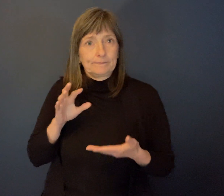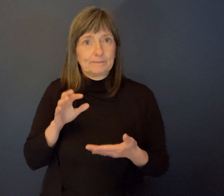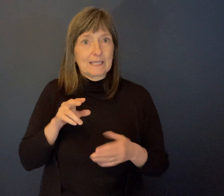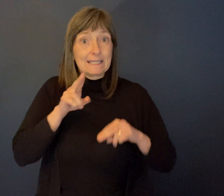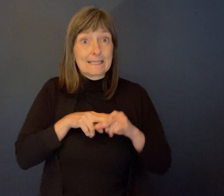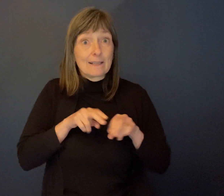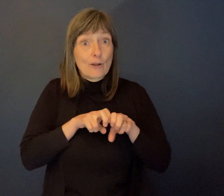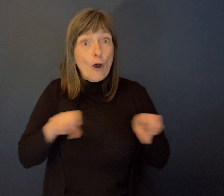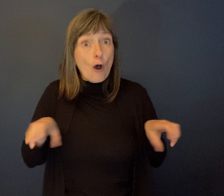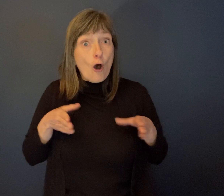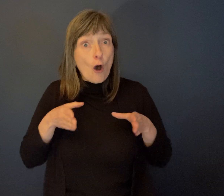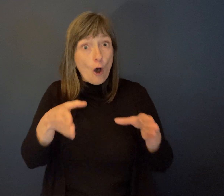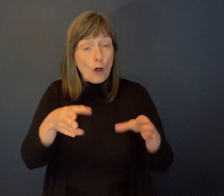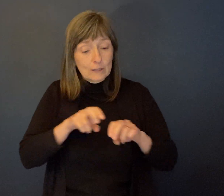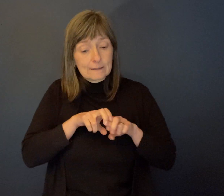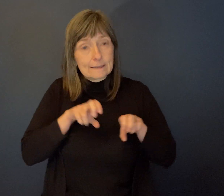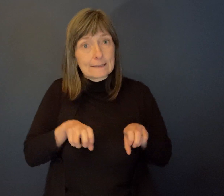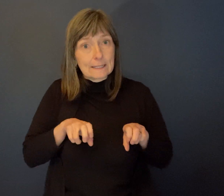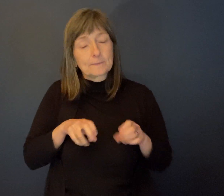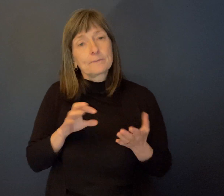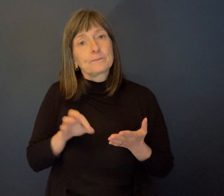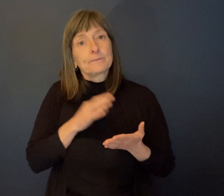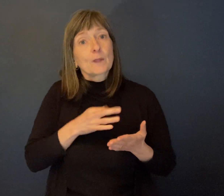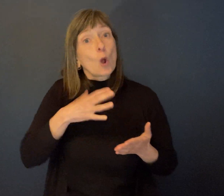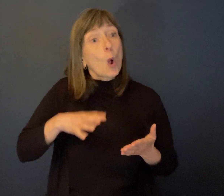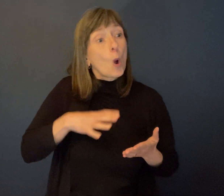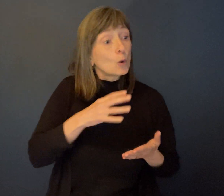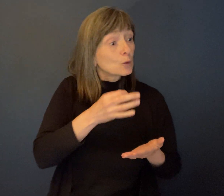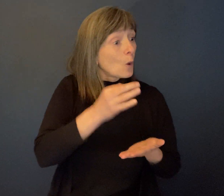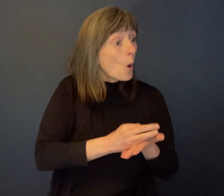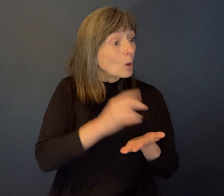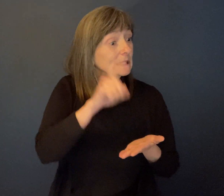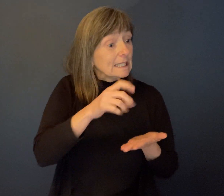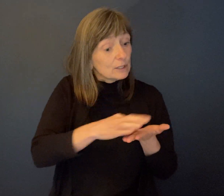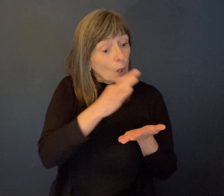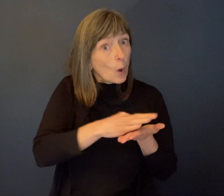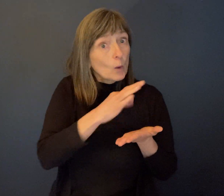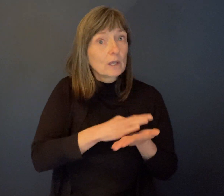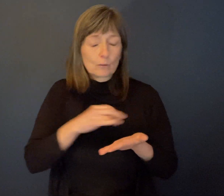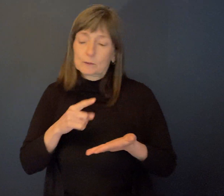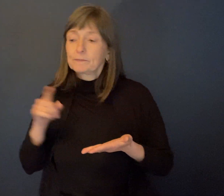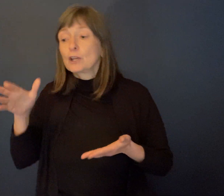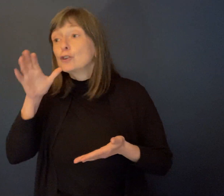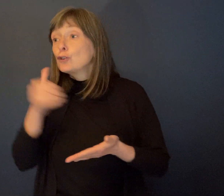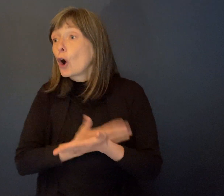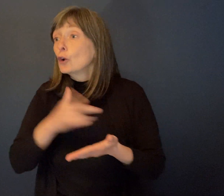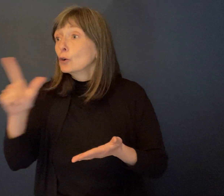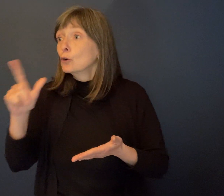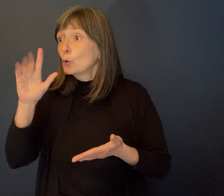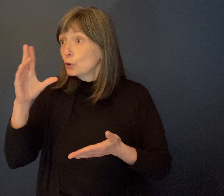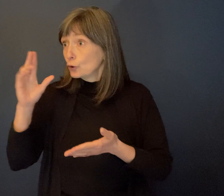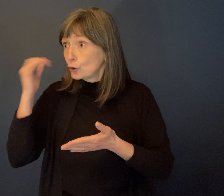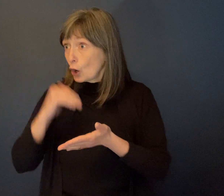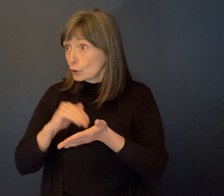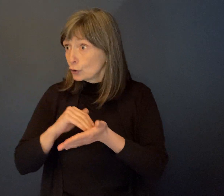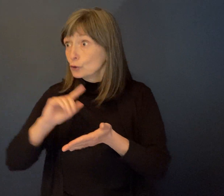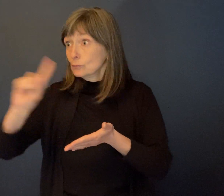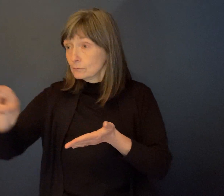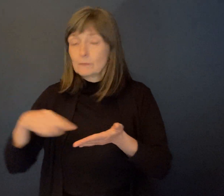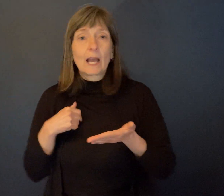while she waited for her child to see a doctor. so Mrs. Crosby was never going to miss a minute of providing support. So